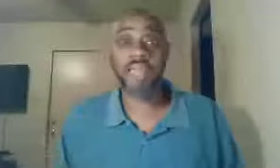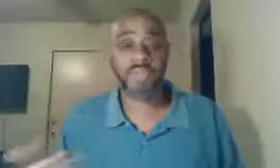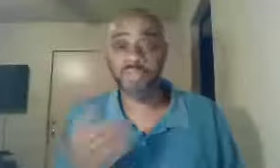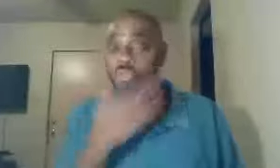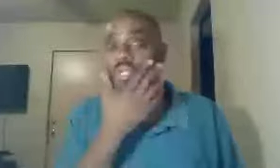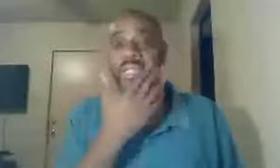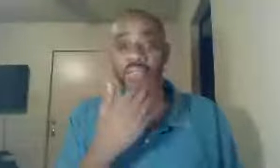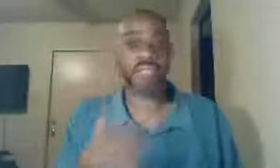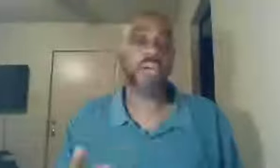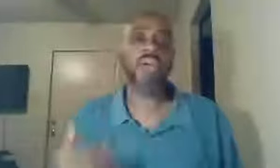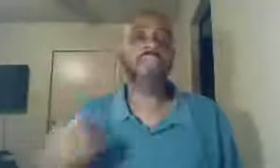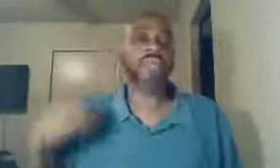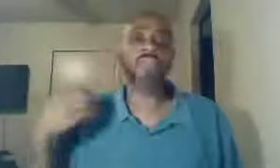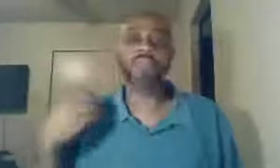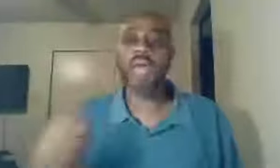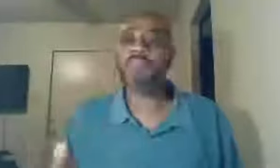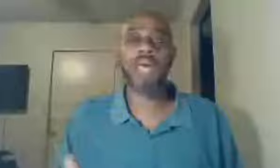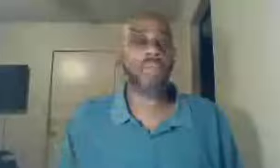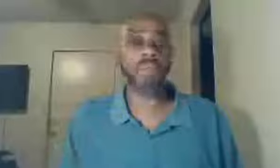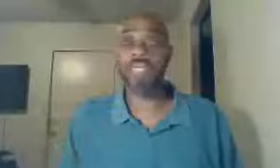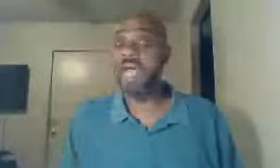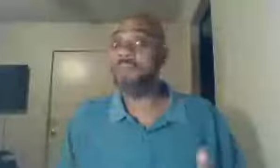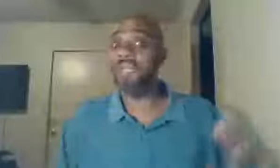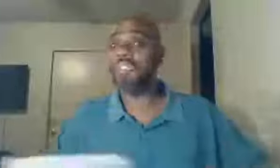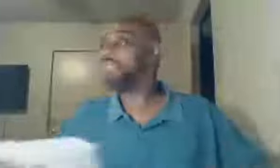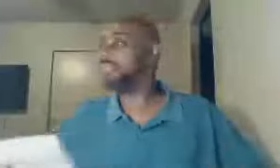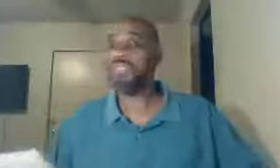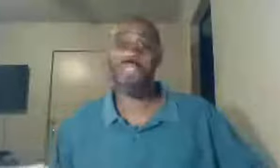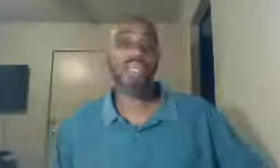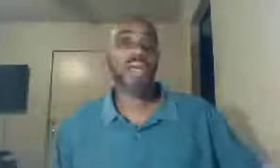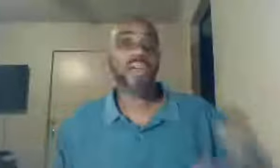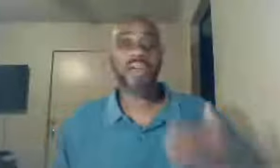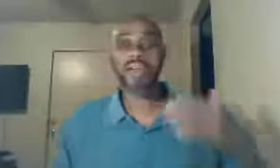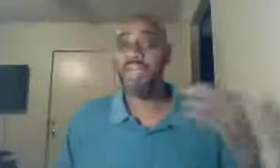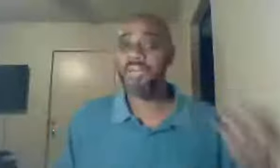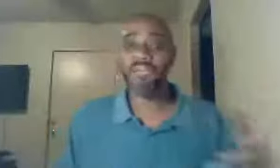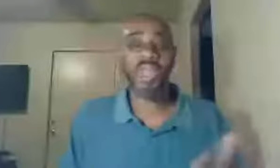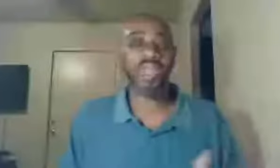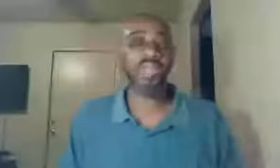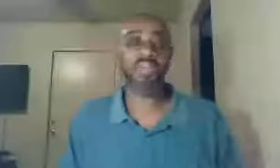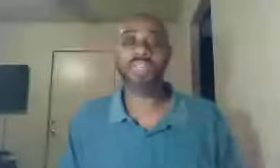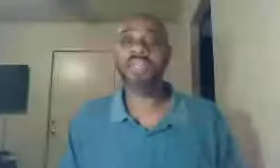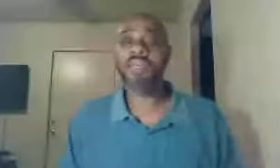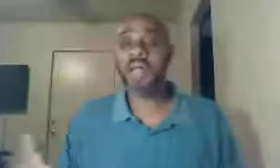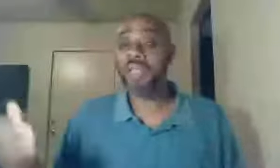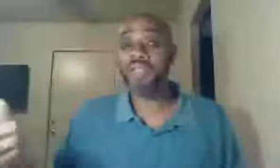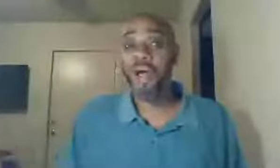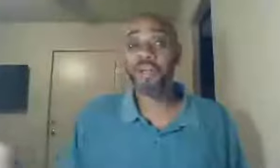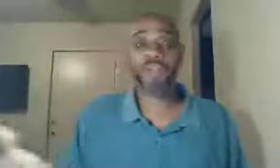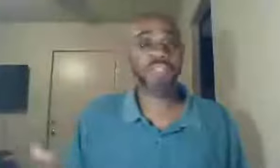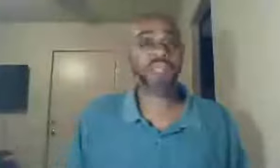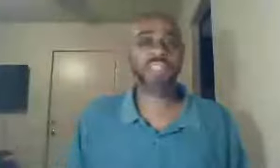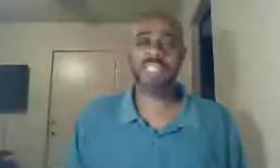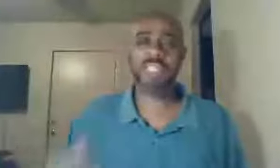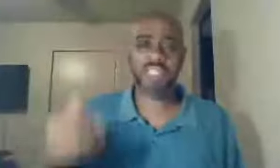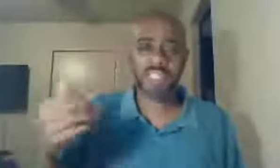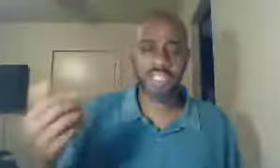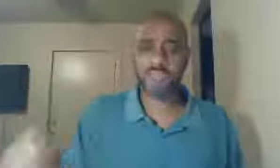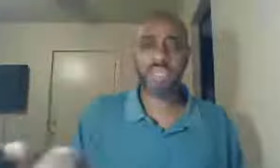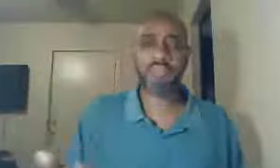so 20 years ago, and you baptized me, and now my children are coming of age, and I got a daughter who's 17, and she just became